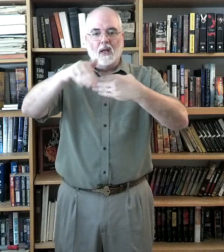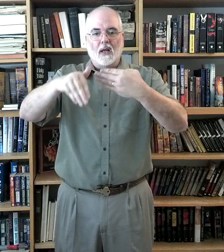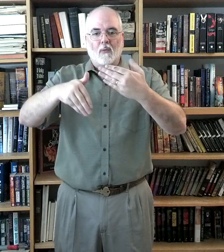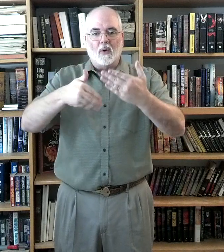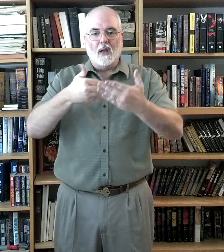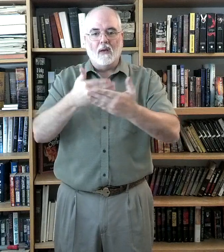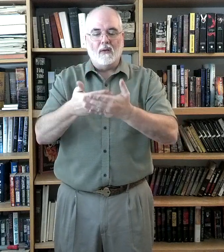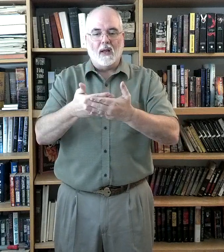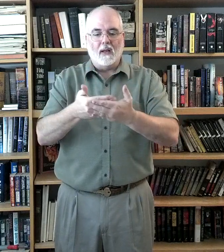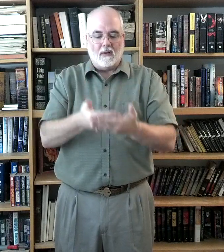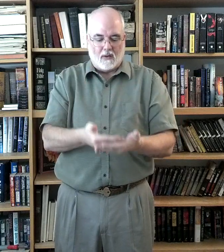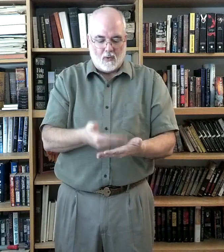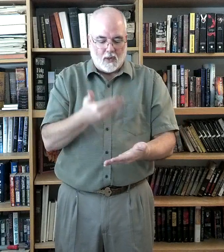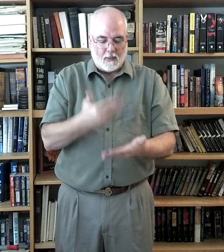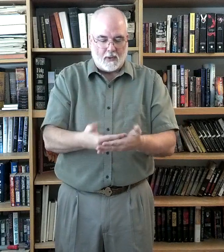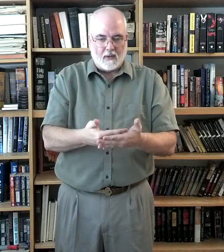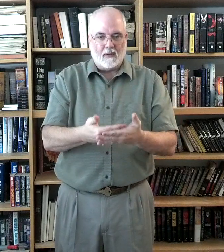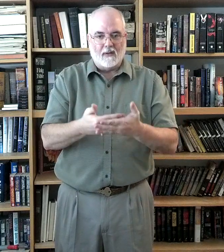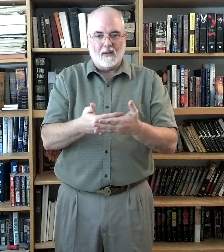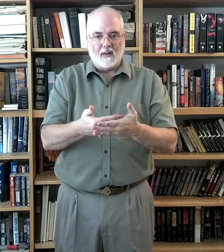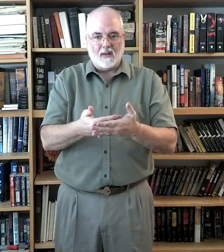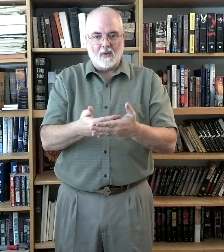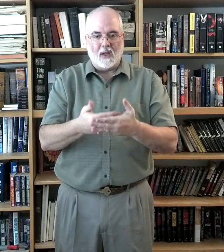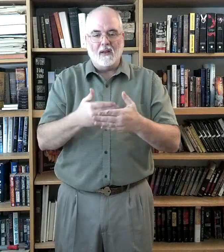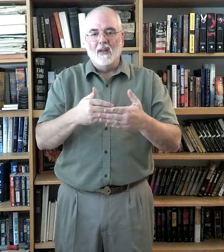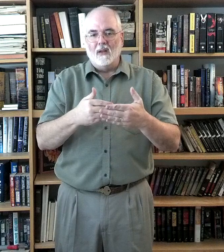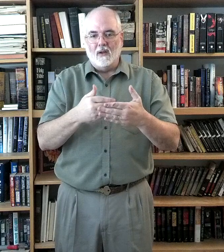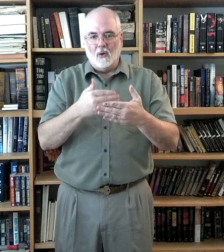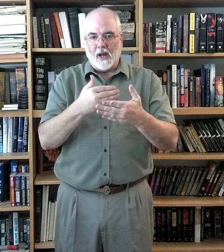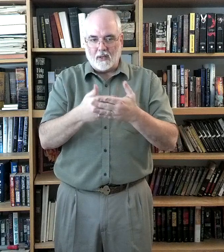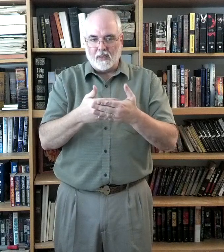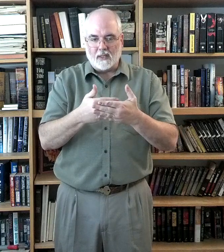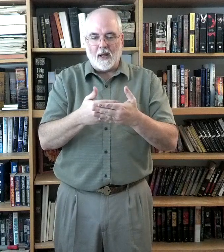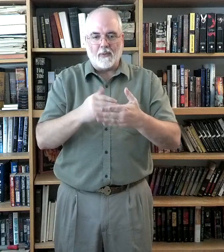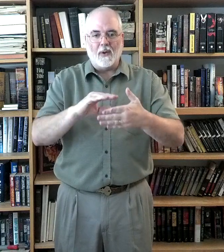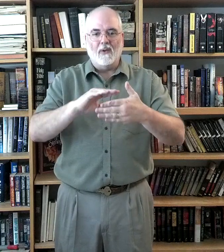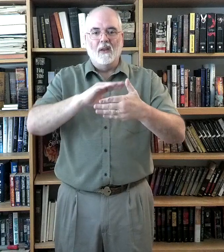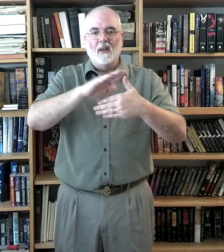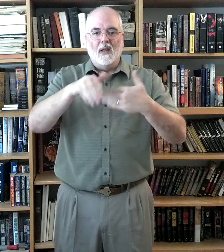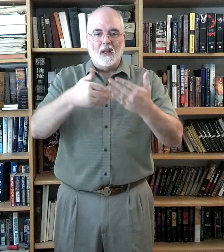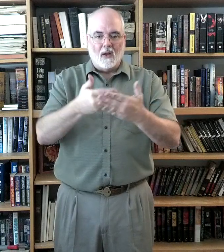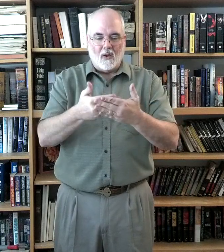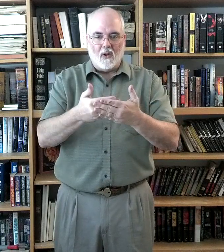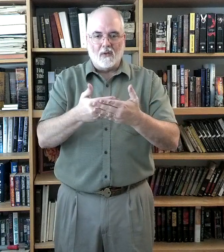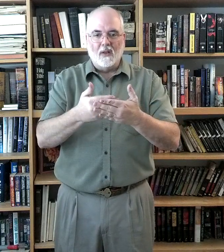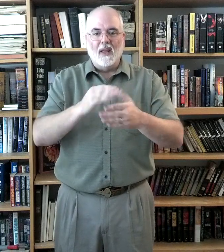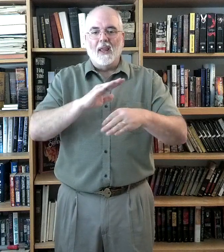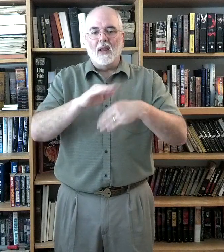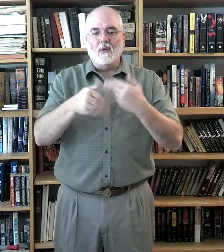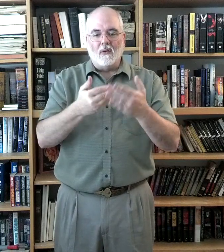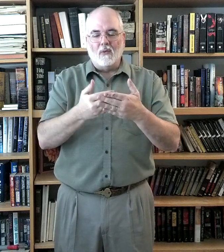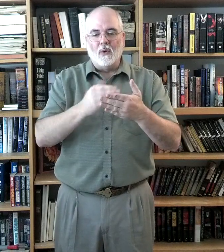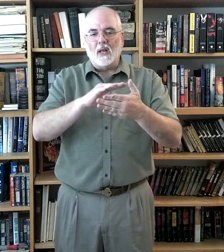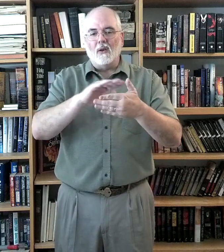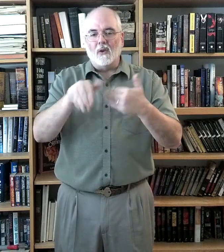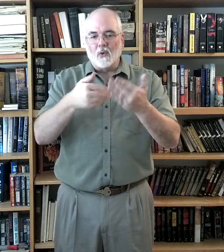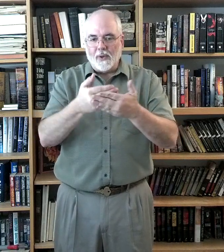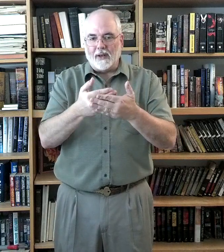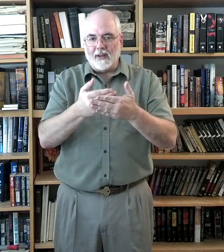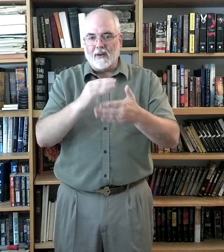come around and wind up. Okay? You don't actually slap, though. All. And, really, you're twiddling your